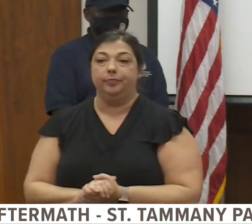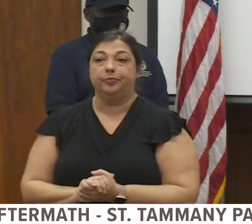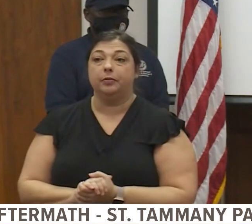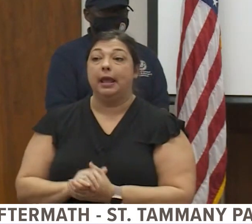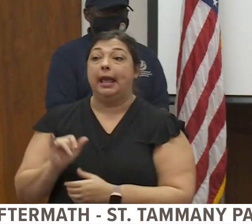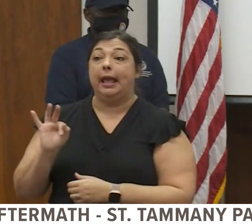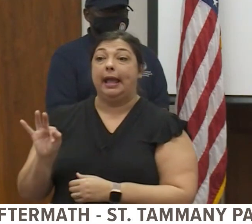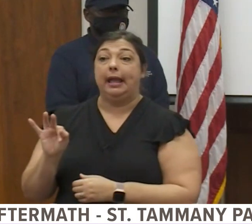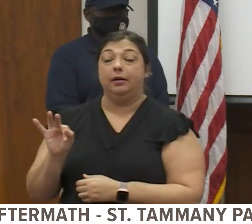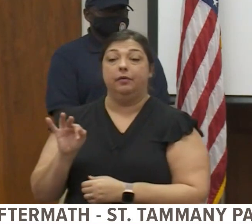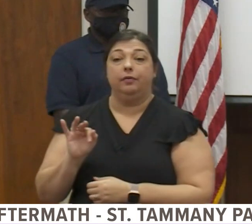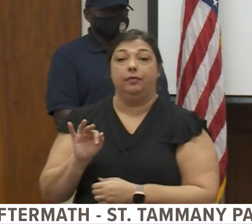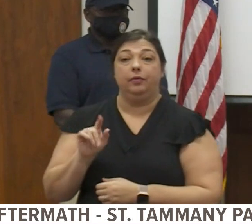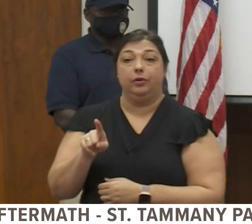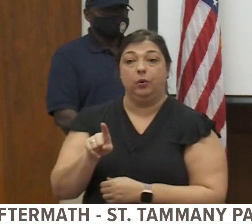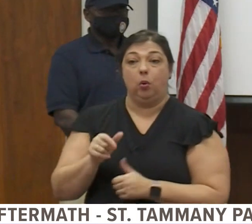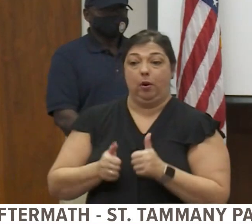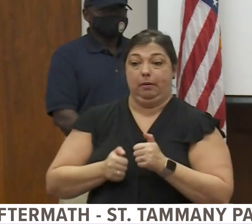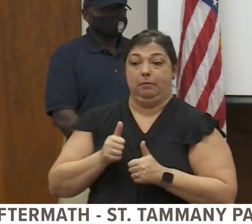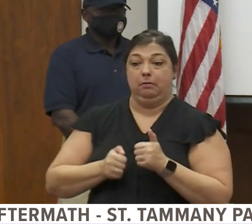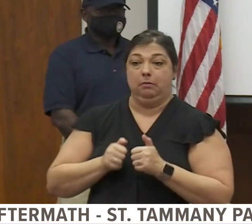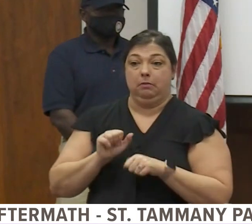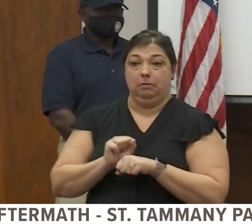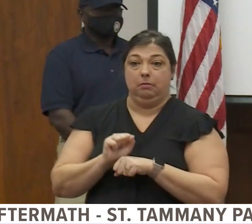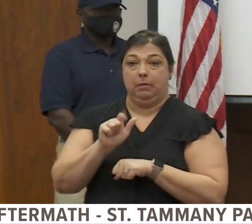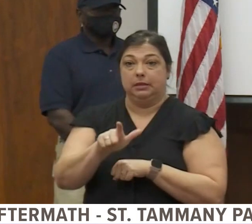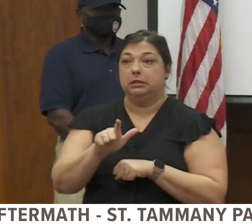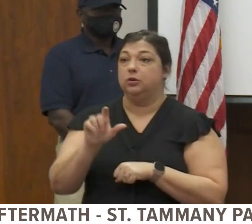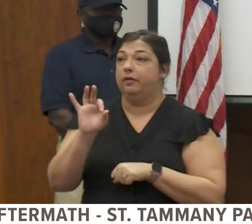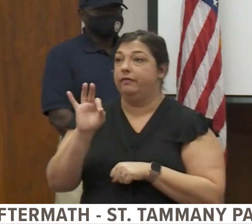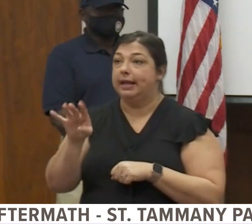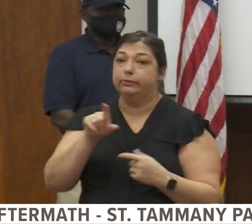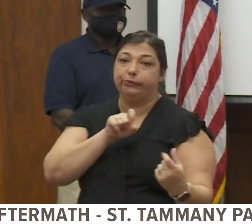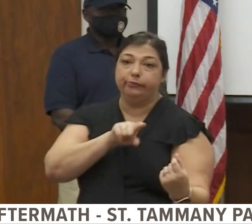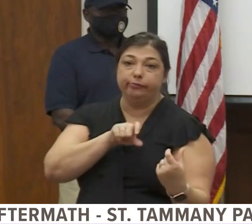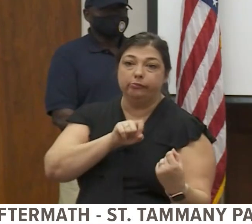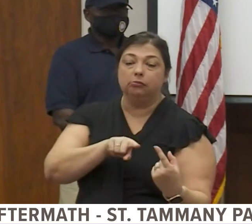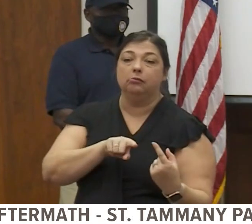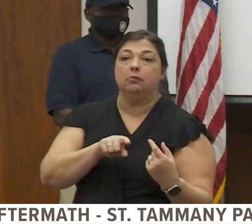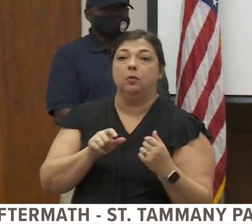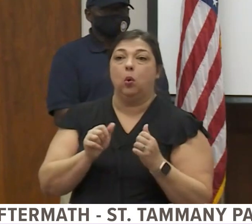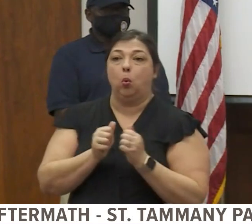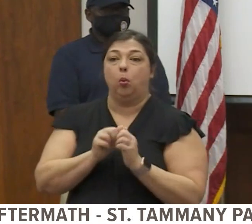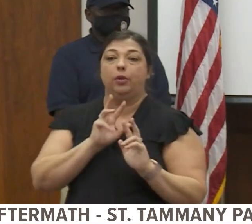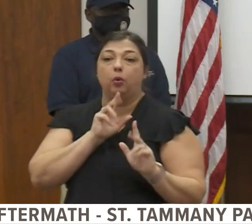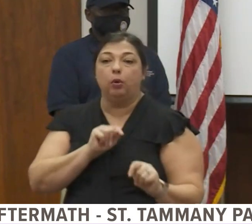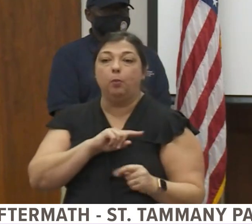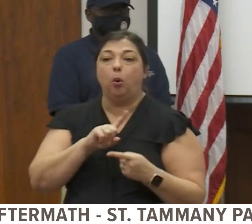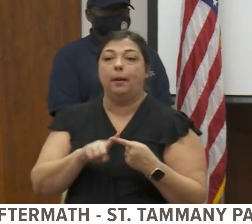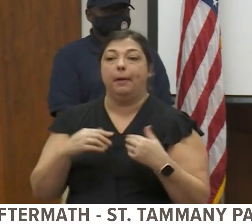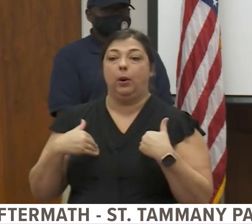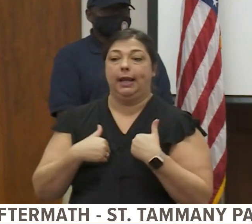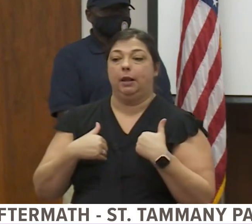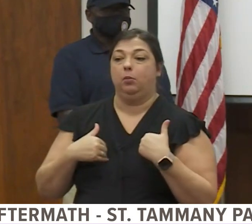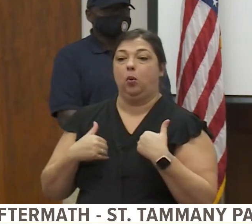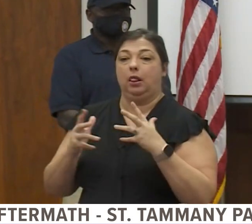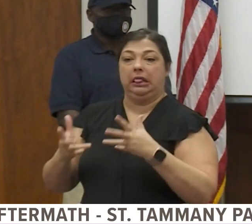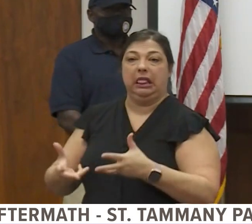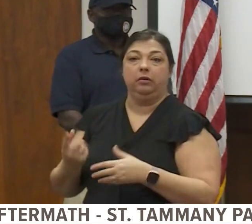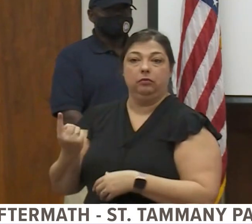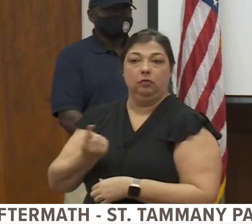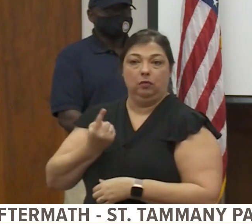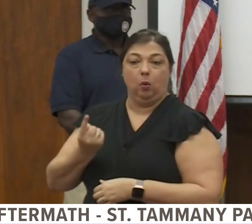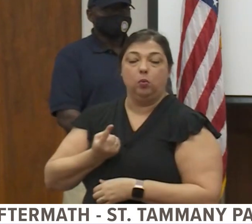you're messaging the Animal Services Facebook page with a report about an animal left behind,